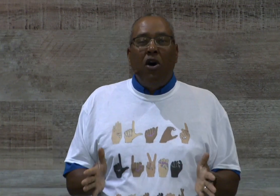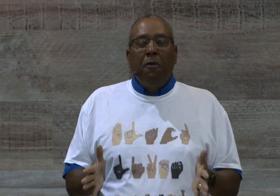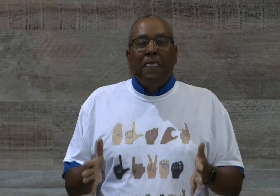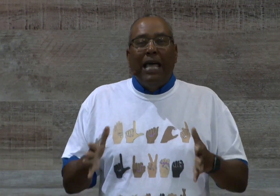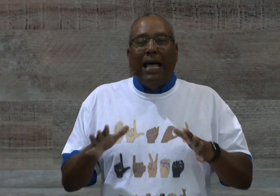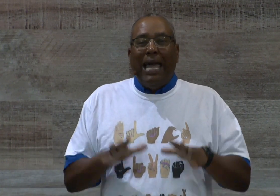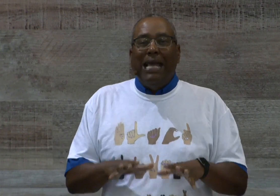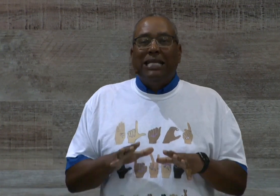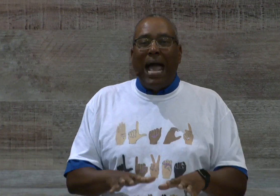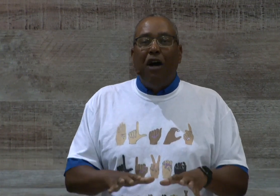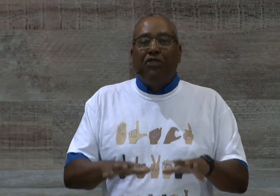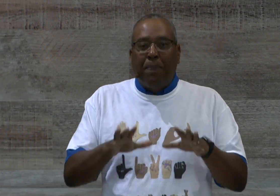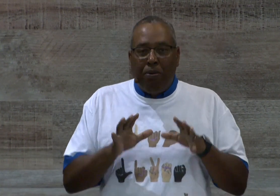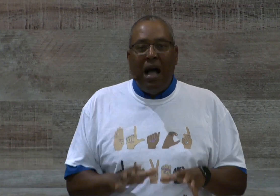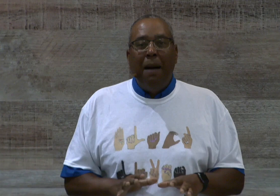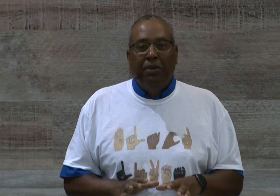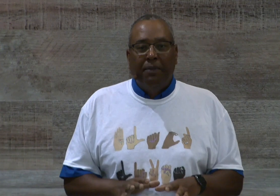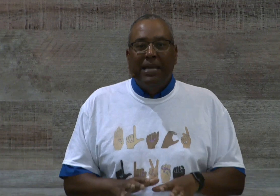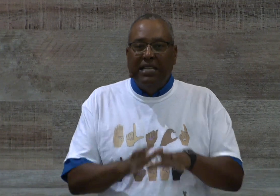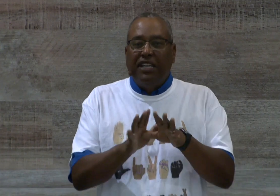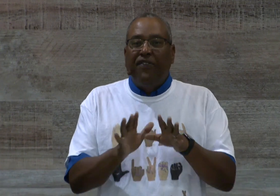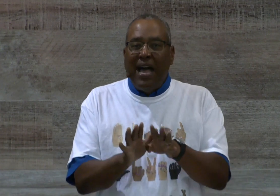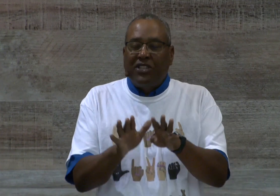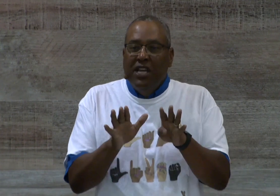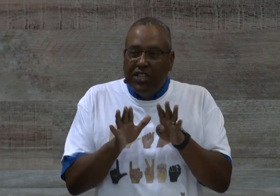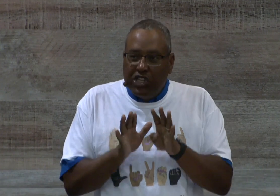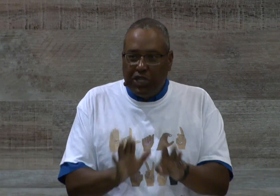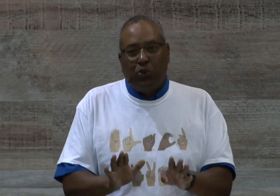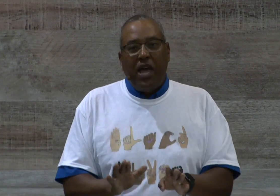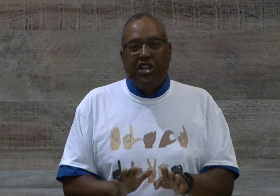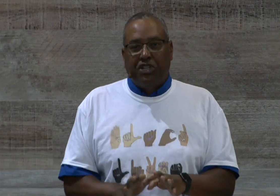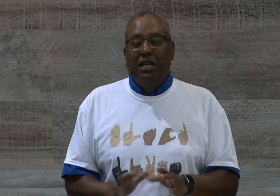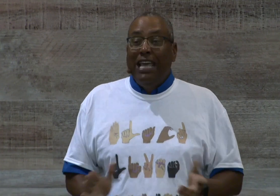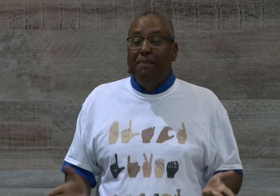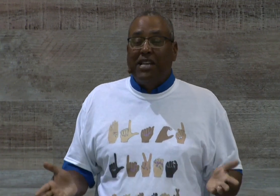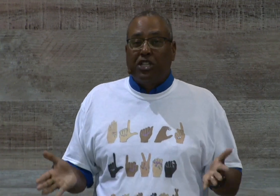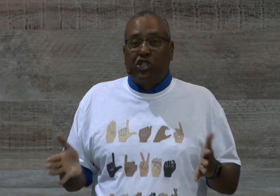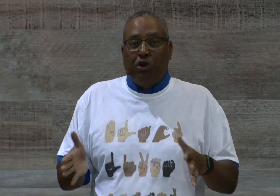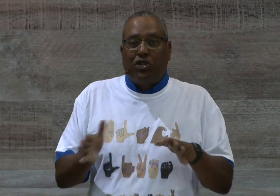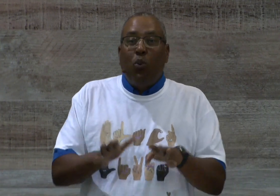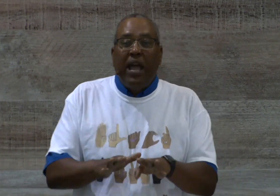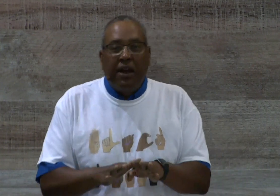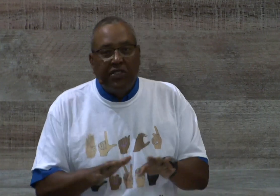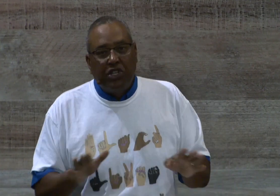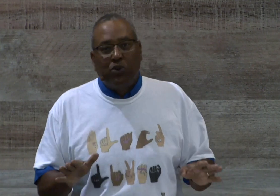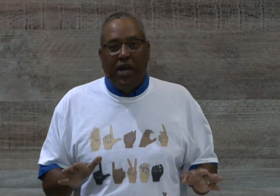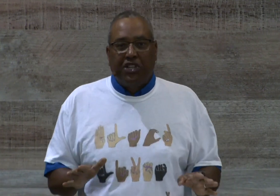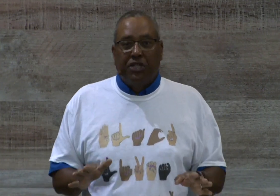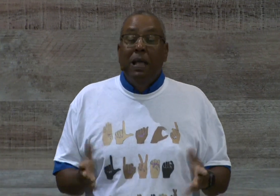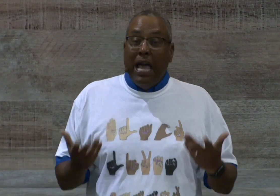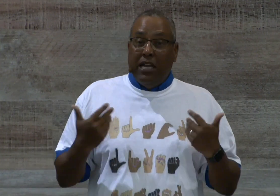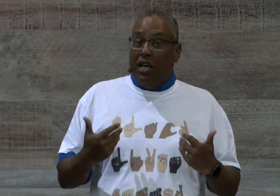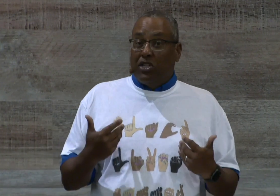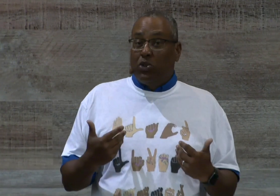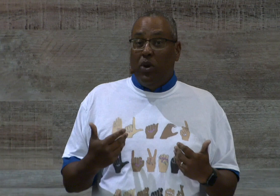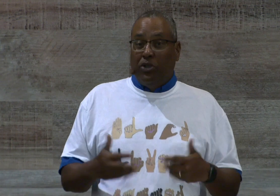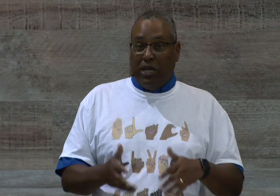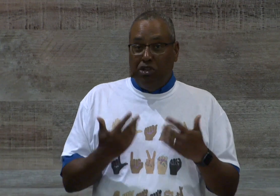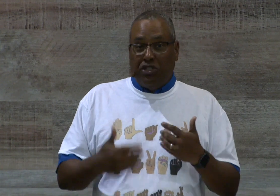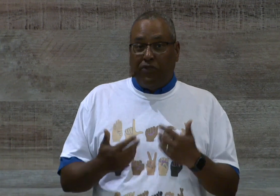lays out the problem. He identifies the situation. He makes the church aware of the situation, and us as well. We can use it for